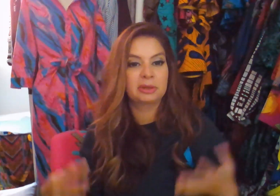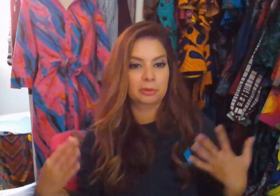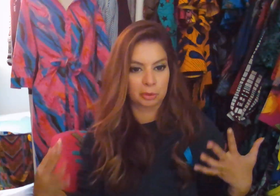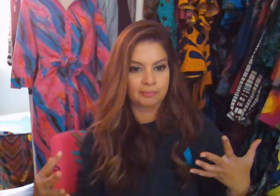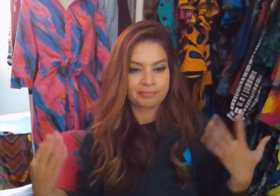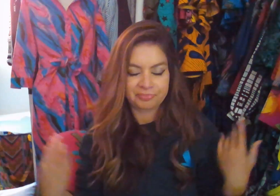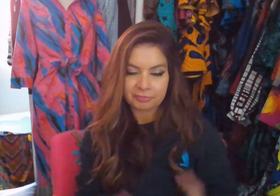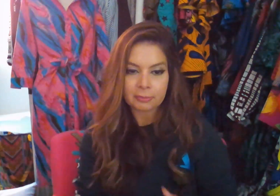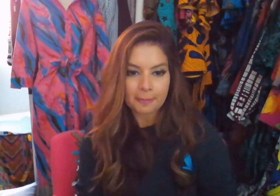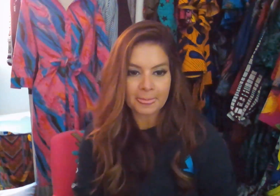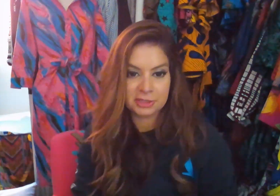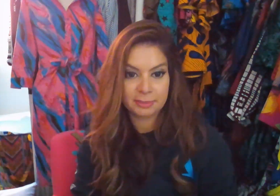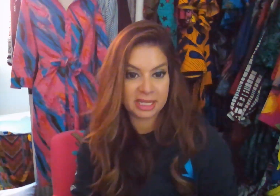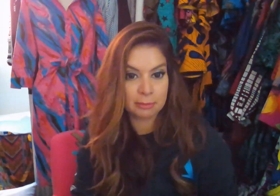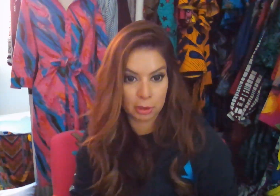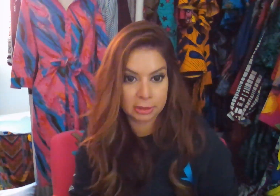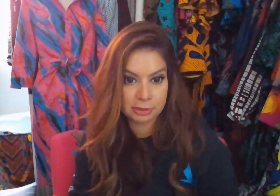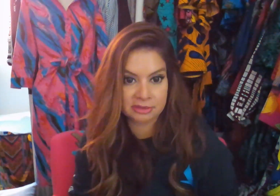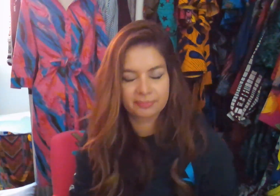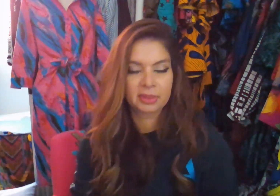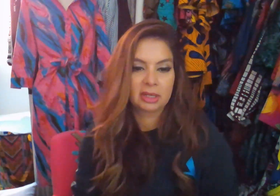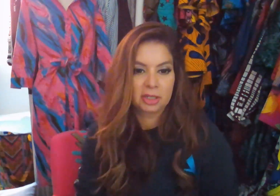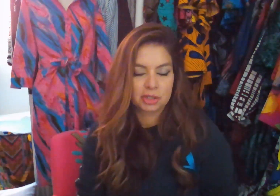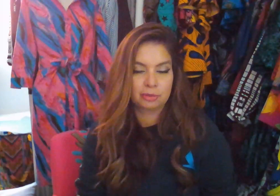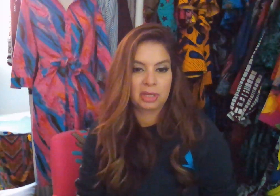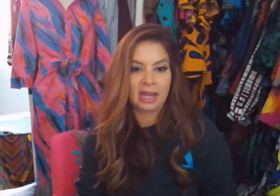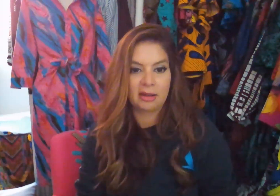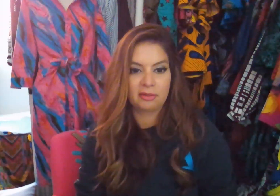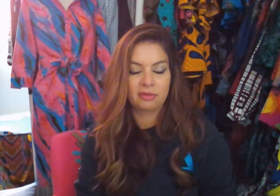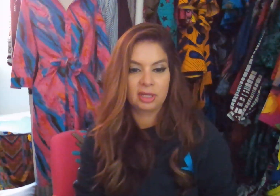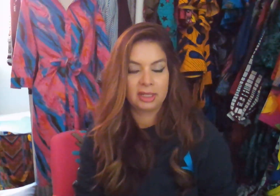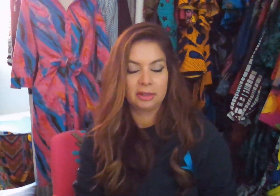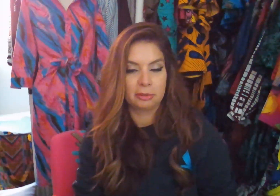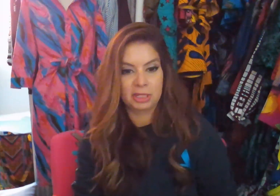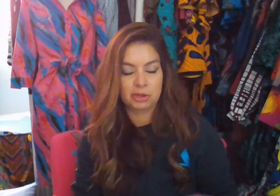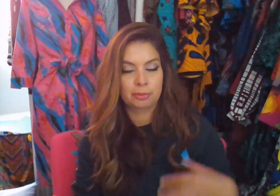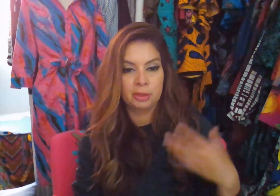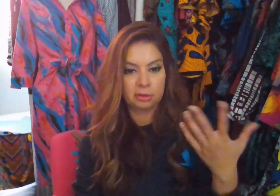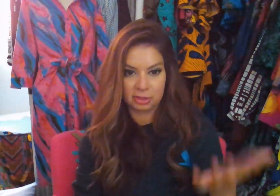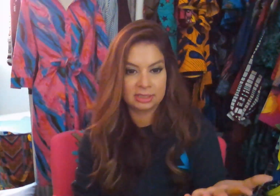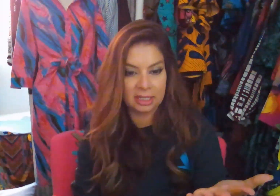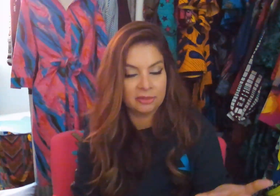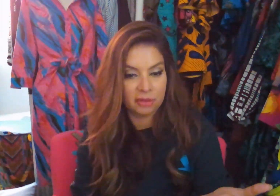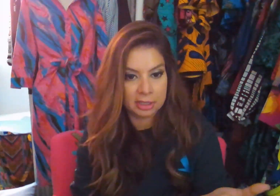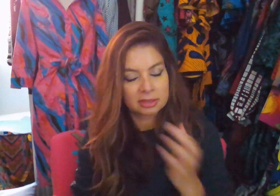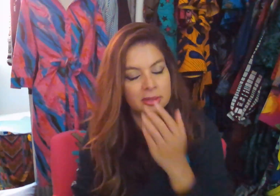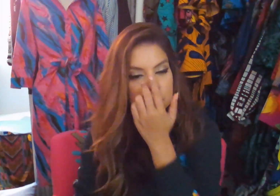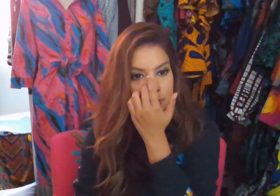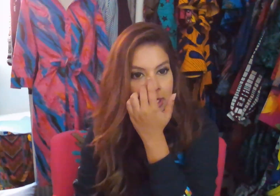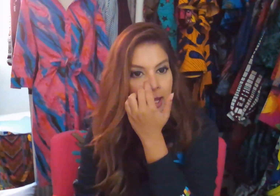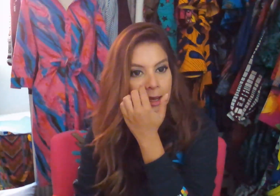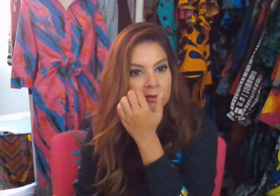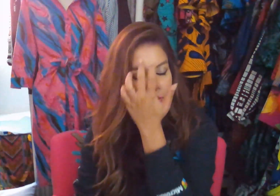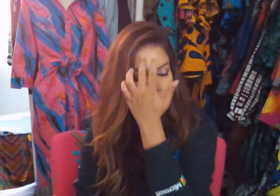speaker room to make it more inclusive? Should we have interpreters in the front? Should we have